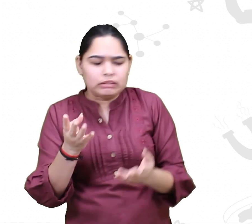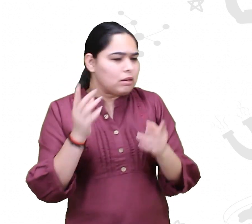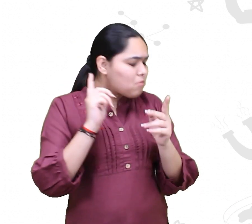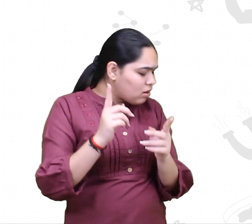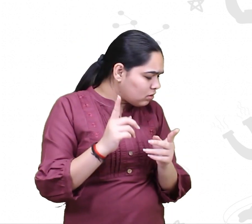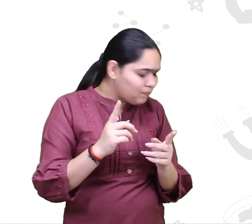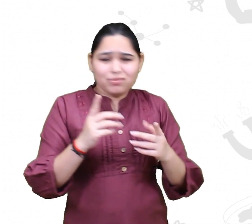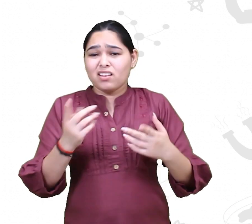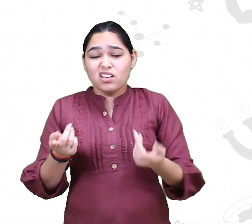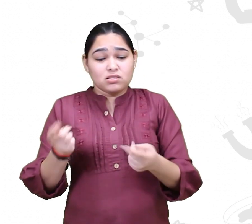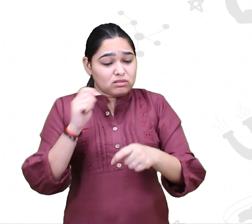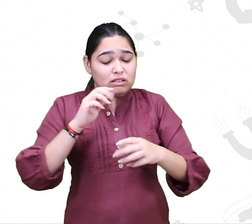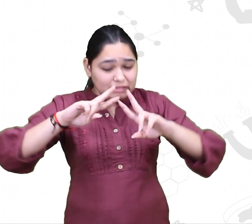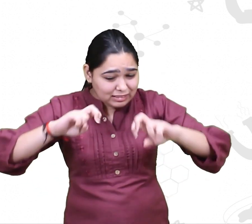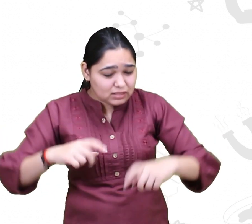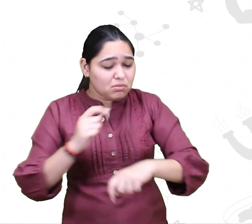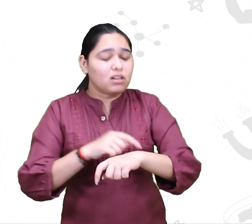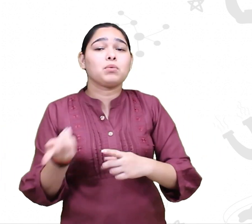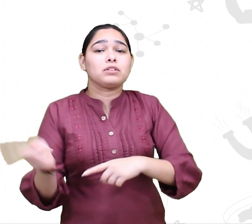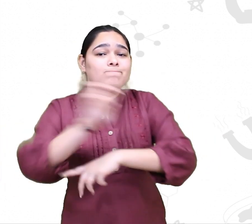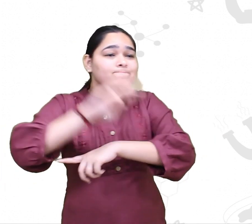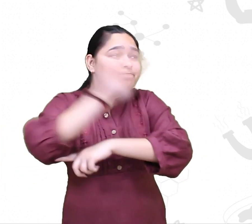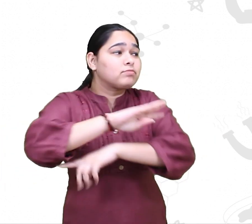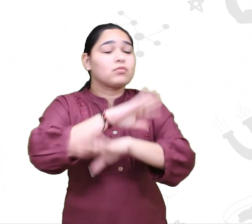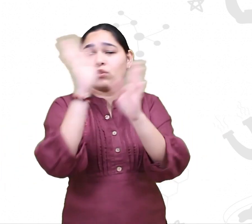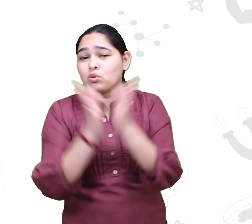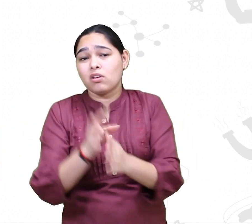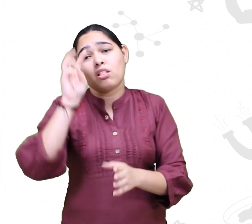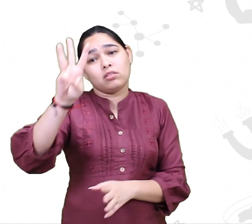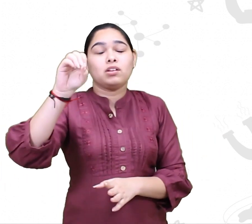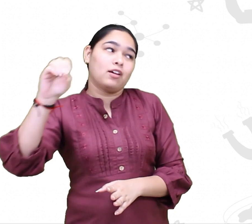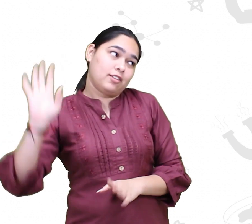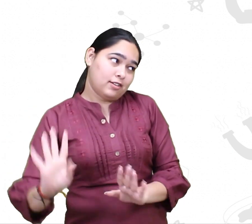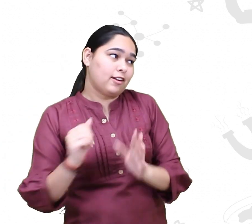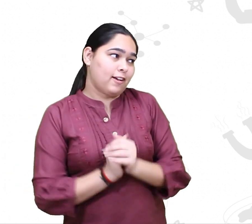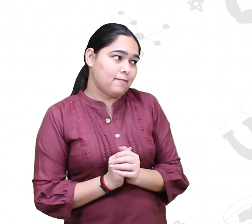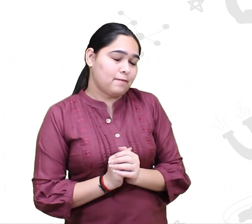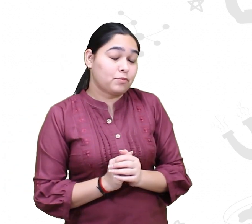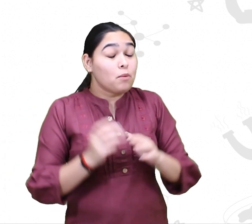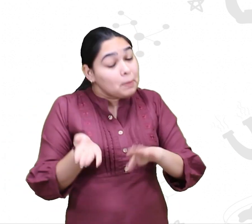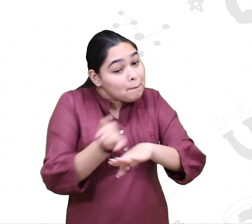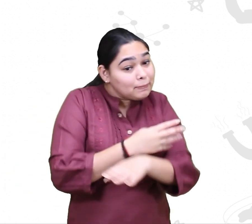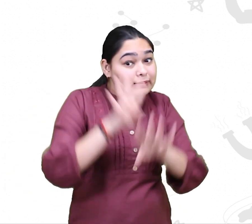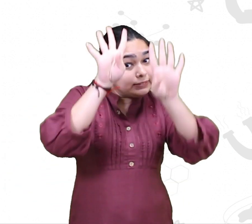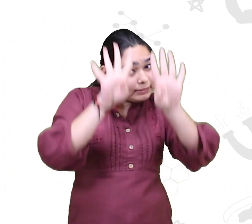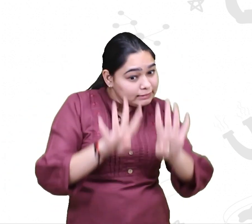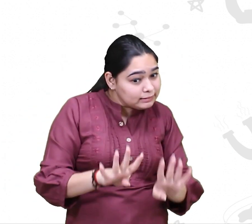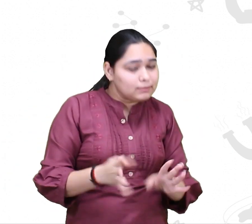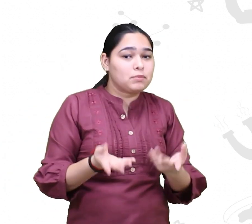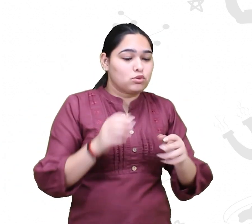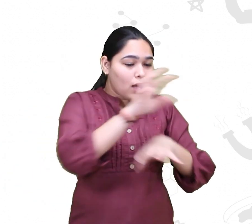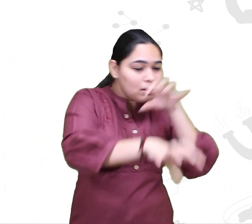stuff. So, yeah, easily a behavioral study will take about 300 such full days of observation